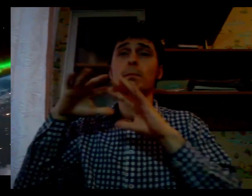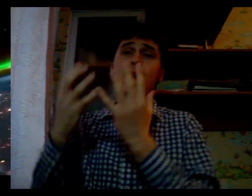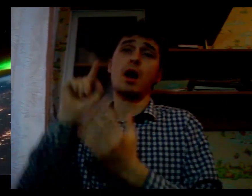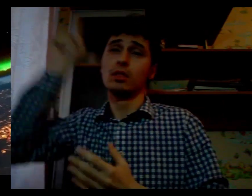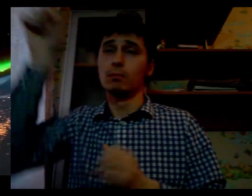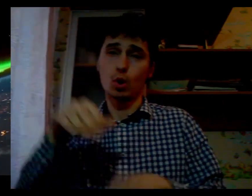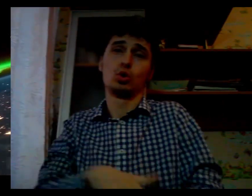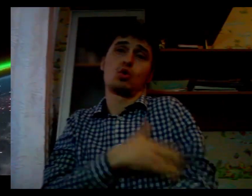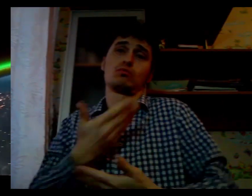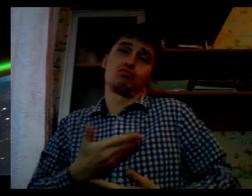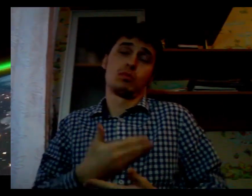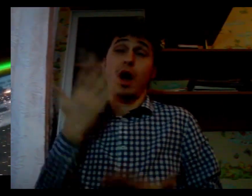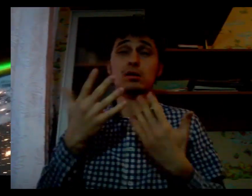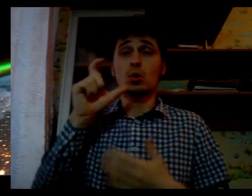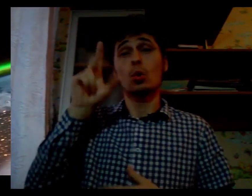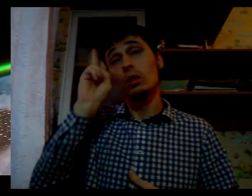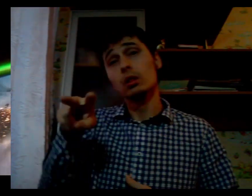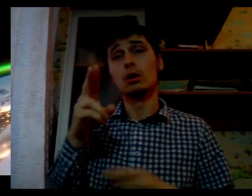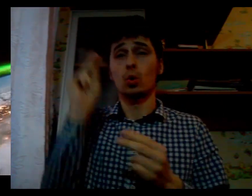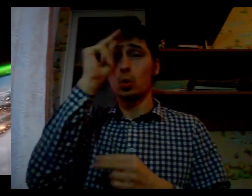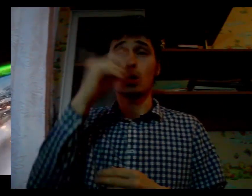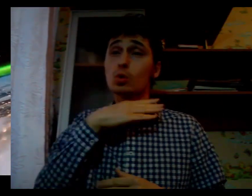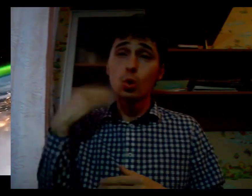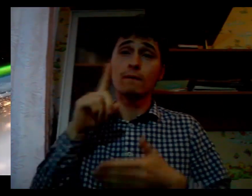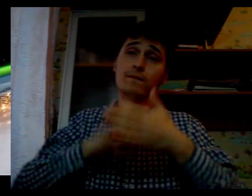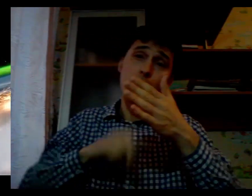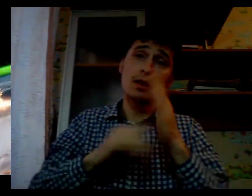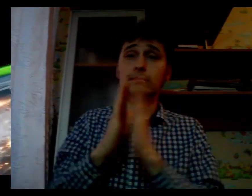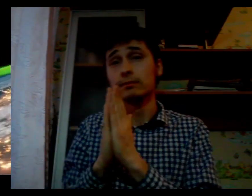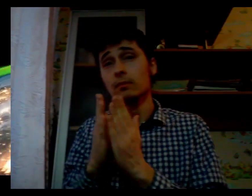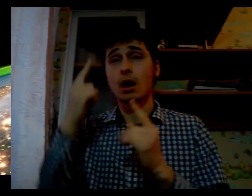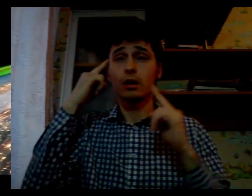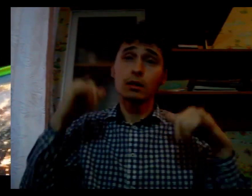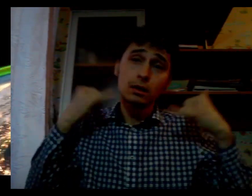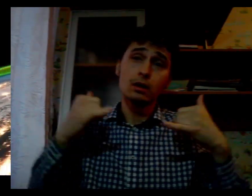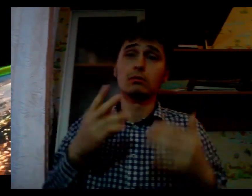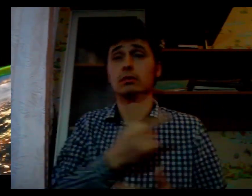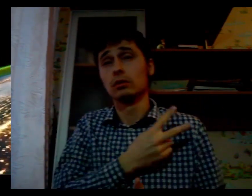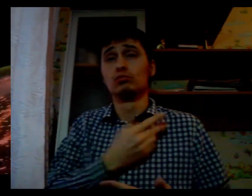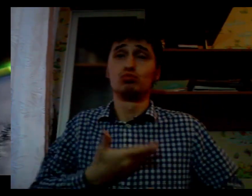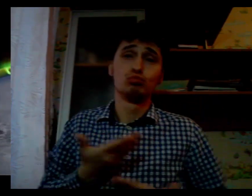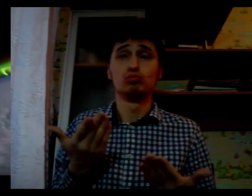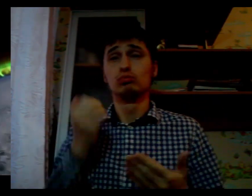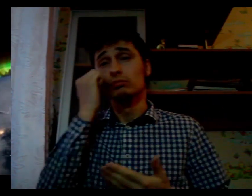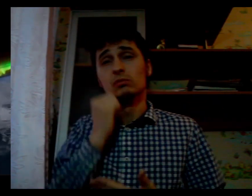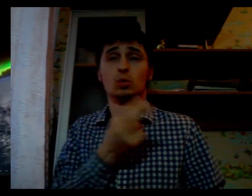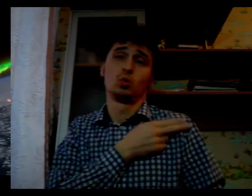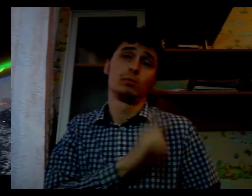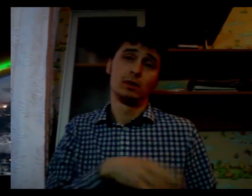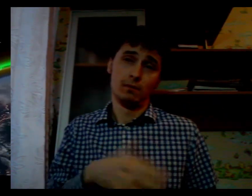Realizing this goal will require an intrepidorial spirit, an a new generation of scientists in a...